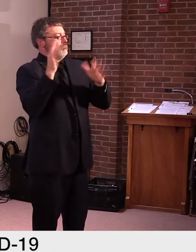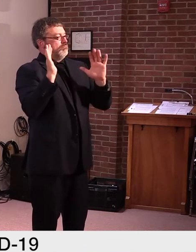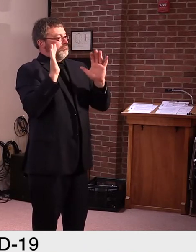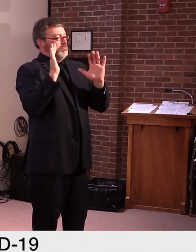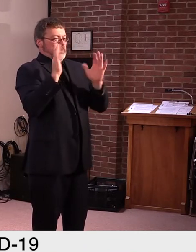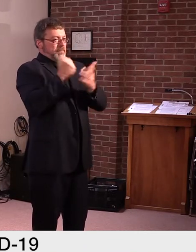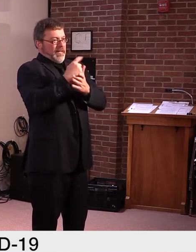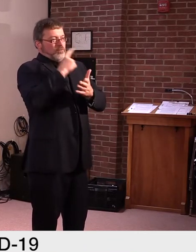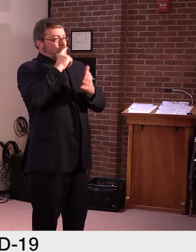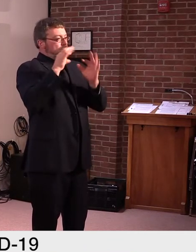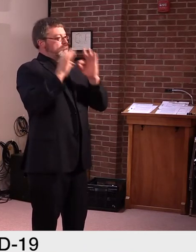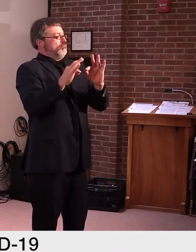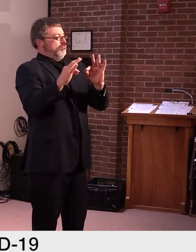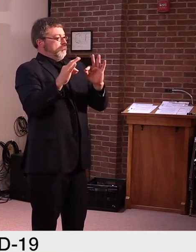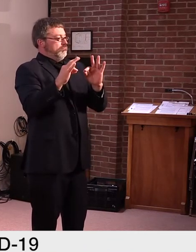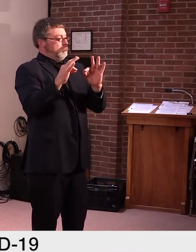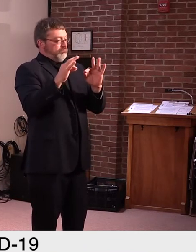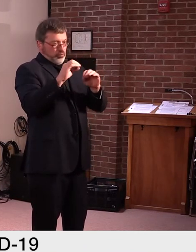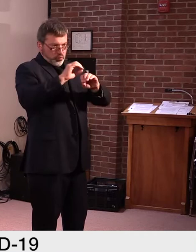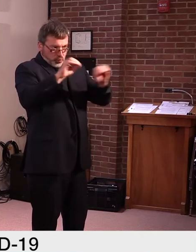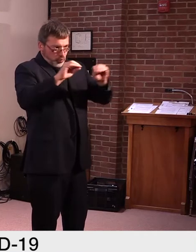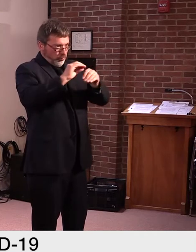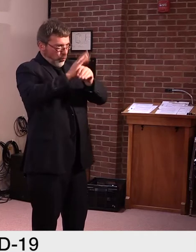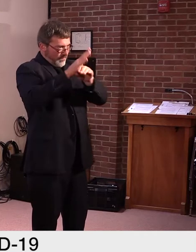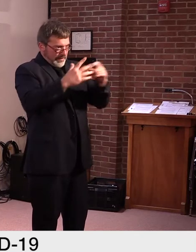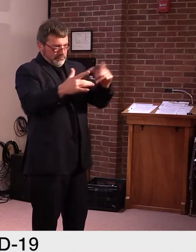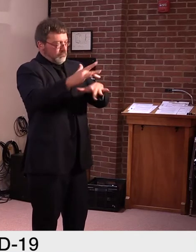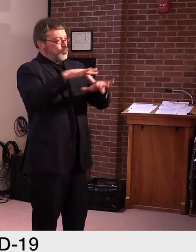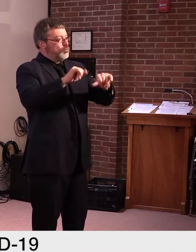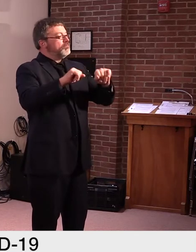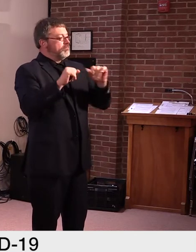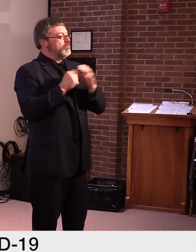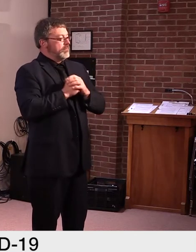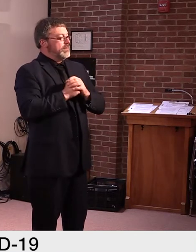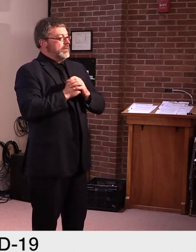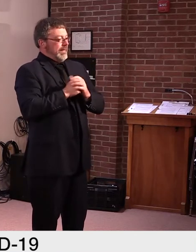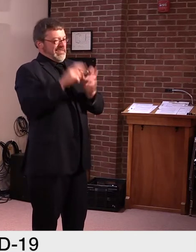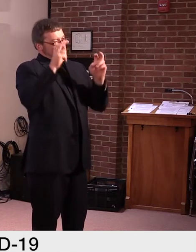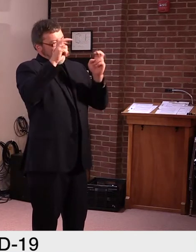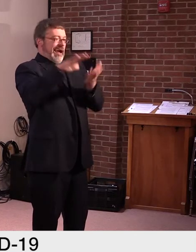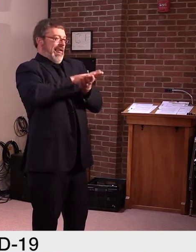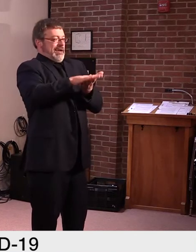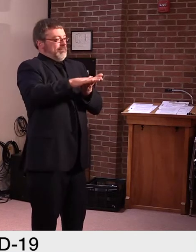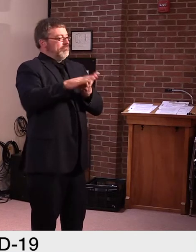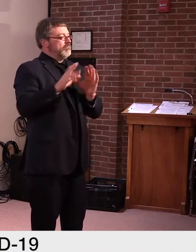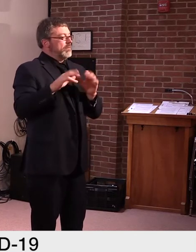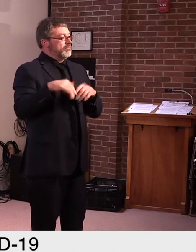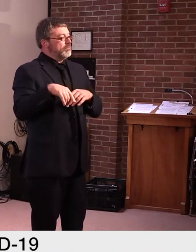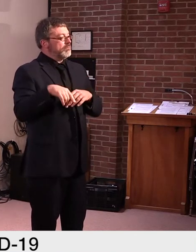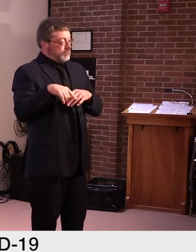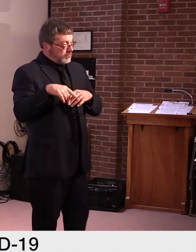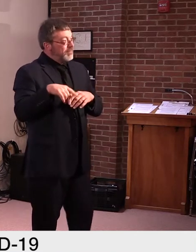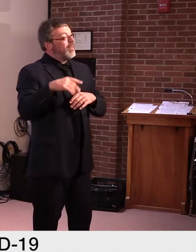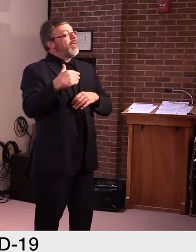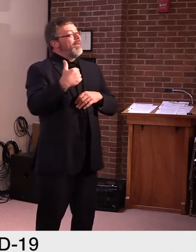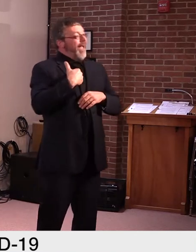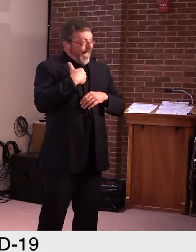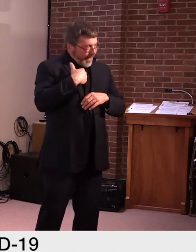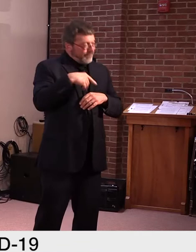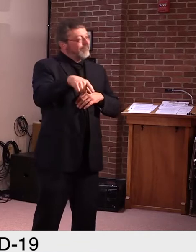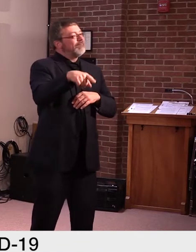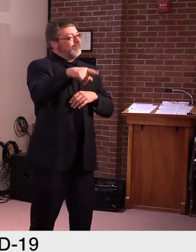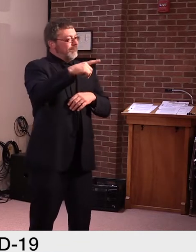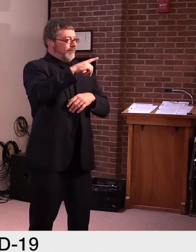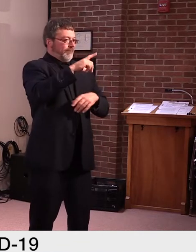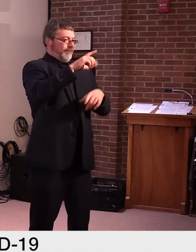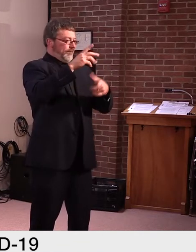in terms of the virus spread. And the corrections department is working on that right now to make sure that that doesn't happen. The best